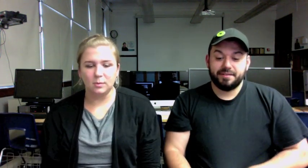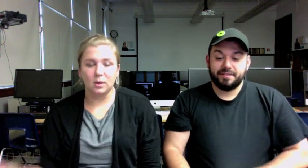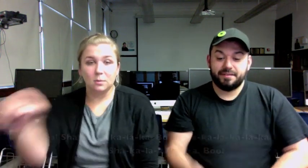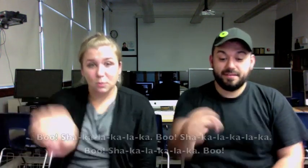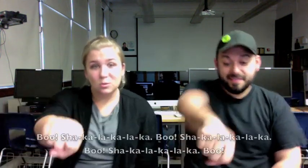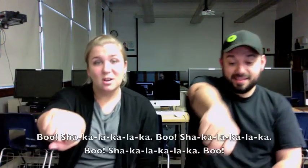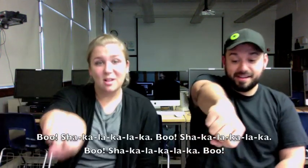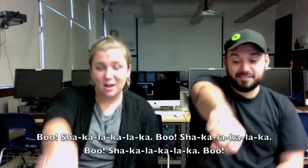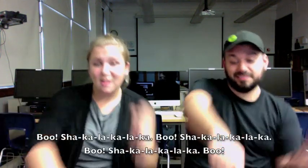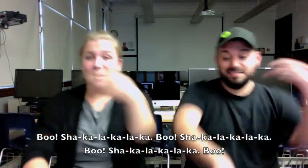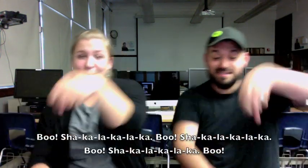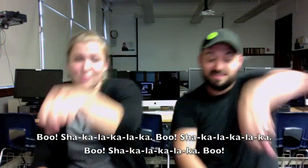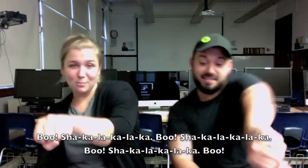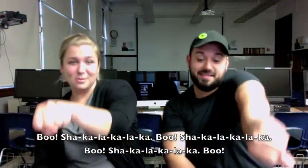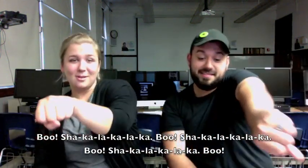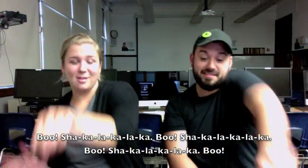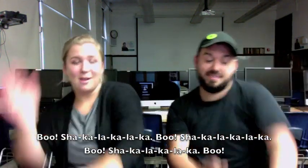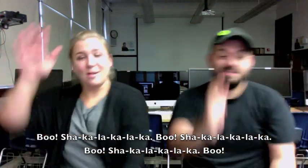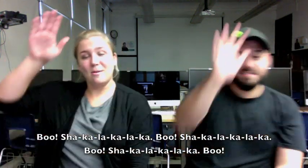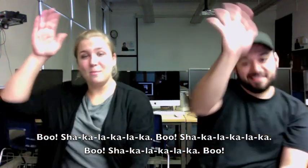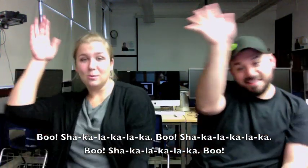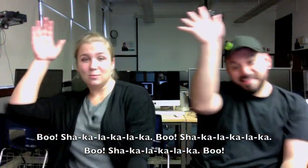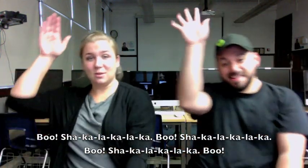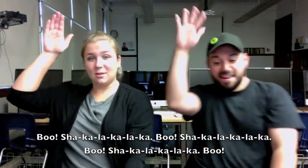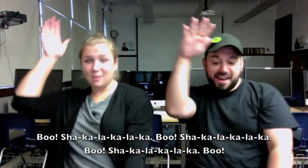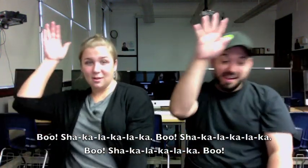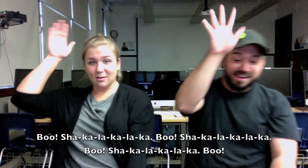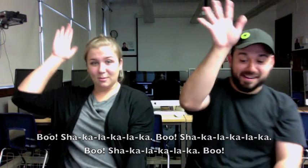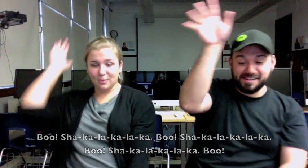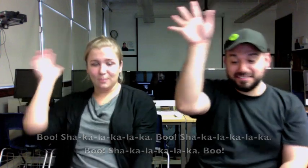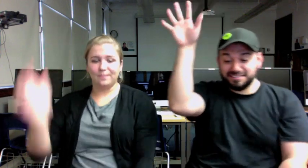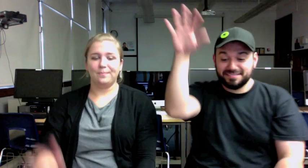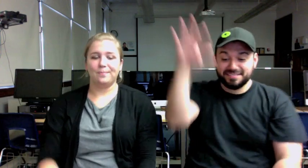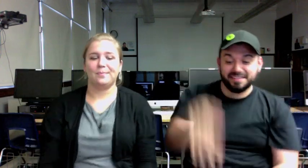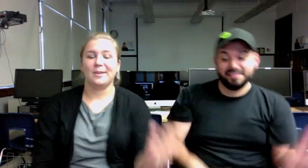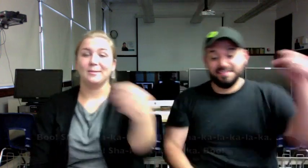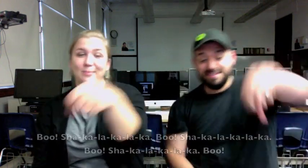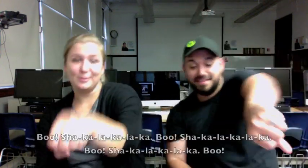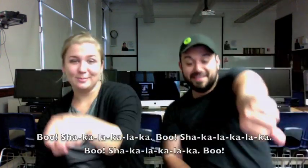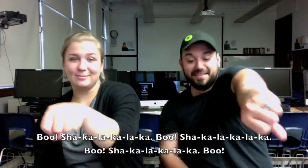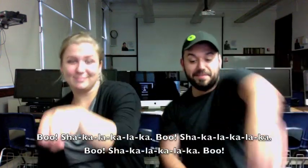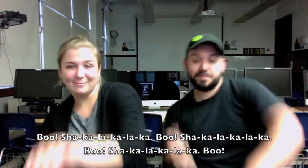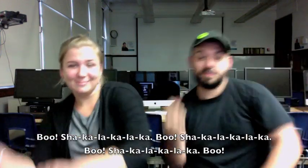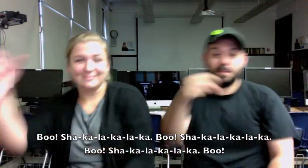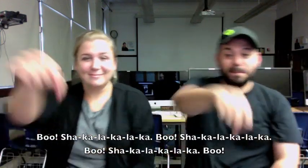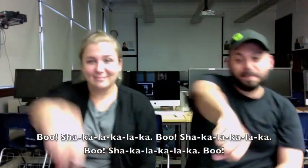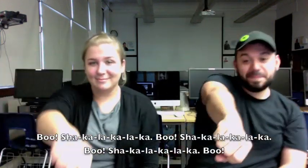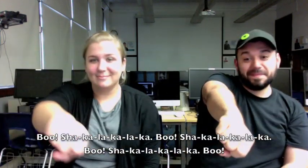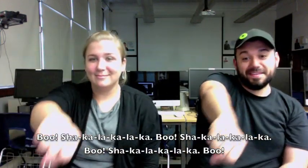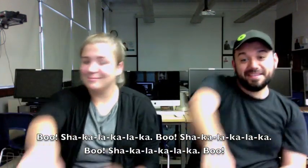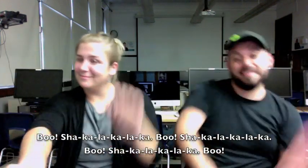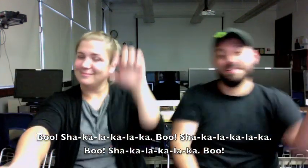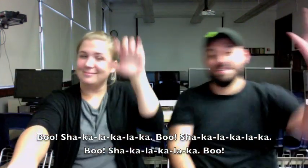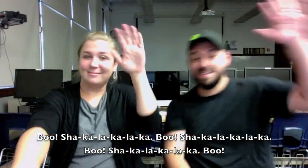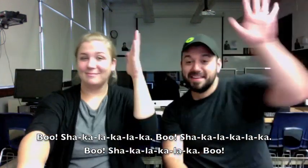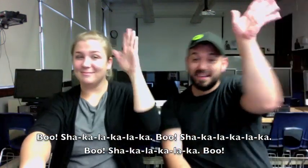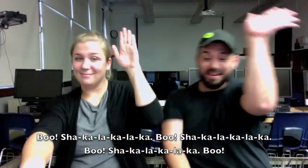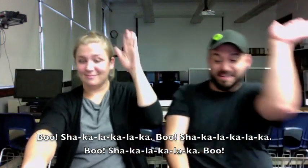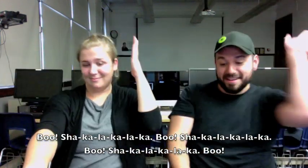Boo-shaka-lock-a-lock-a-boo Shaka-lock-a-lock-a-boo Shaka-lock-a-lock-a-boo Boo-shaka-lock-a-lock-a-boo Shaka-lock-a-a-boo Shaka-lock